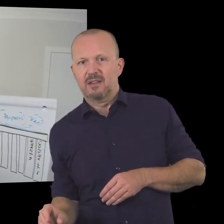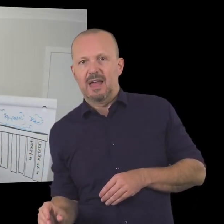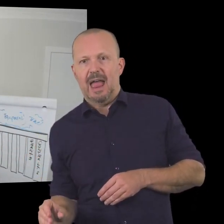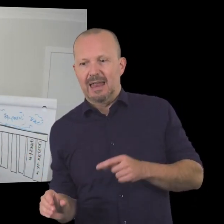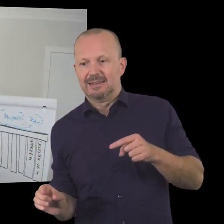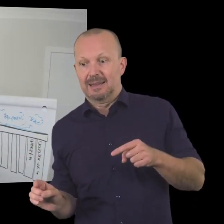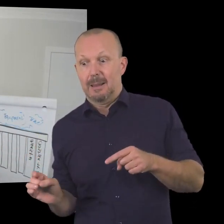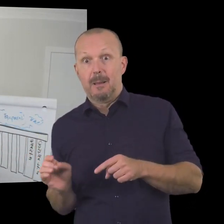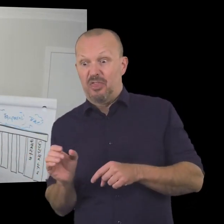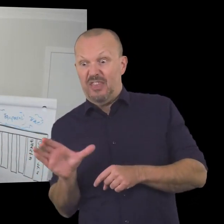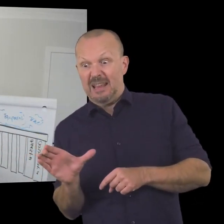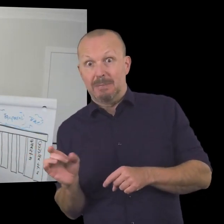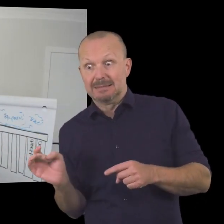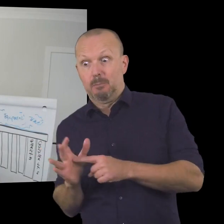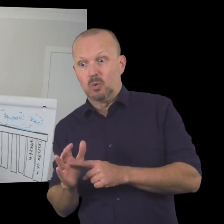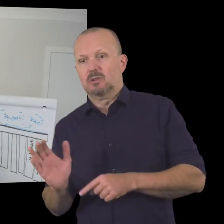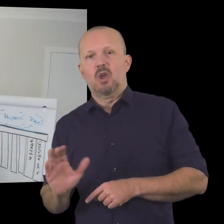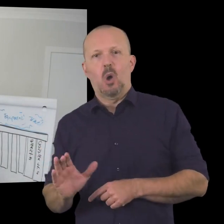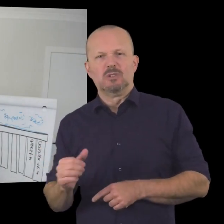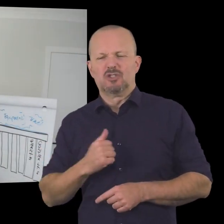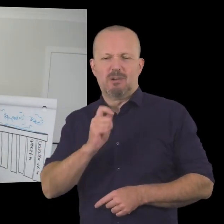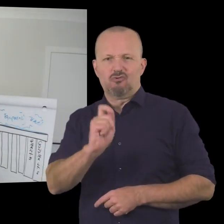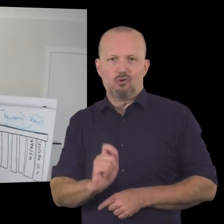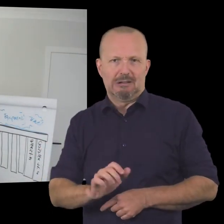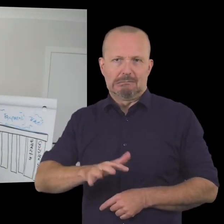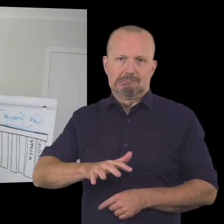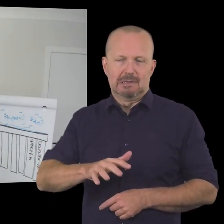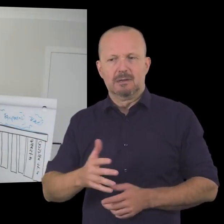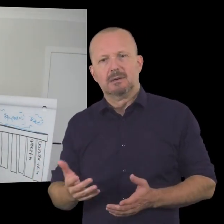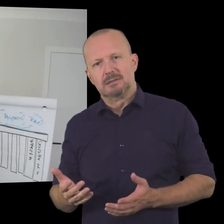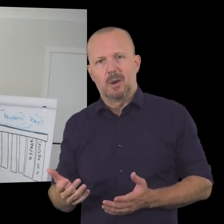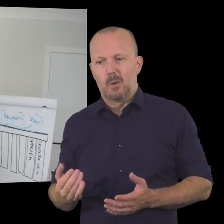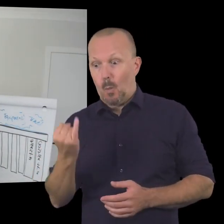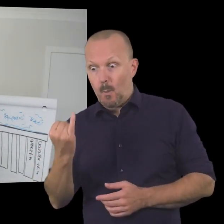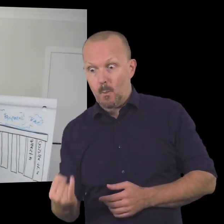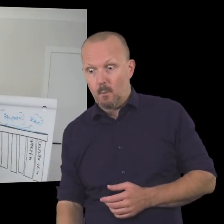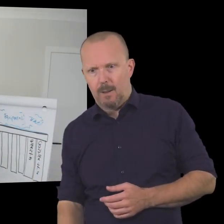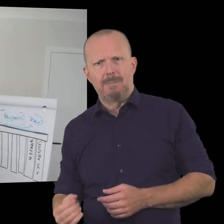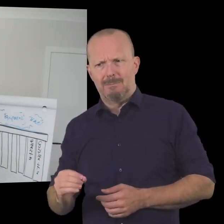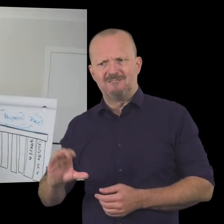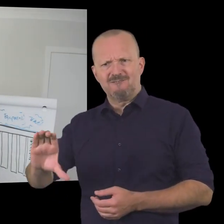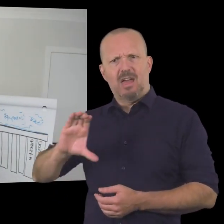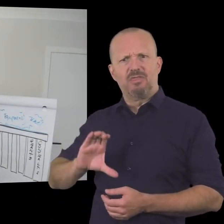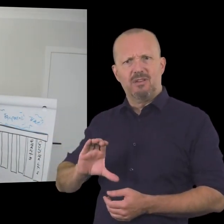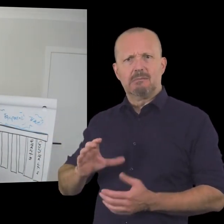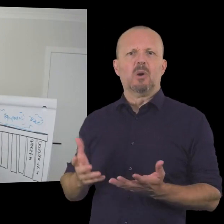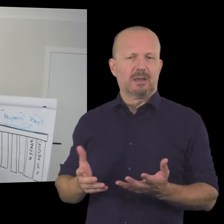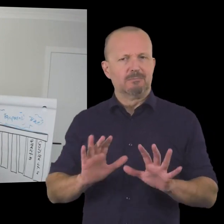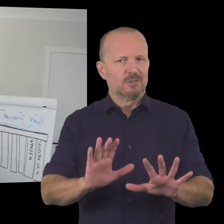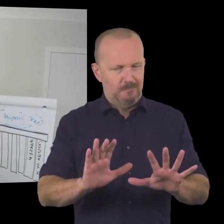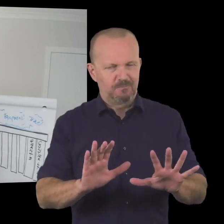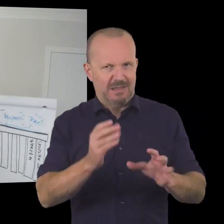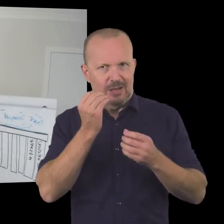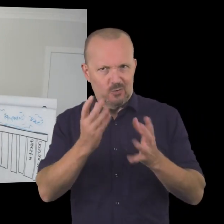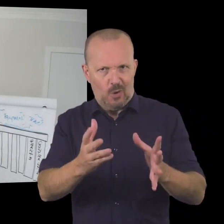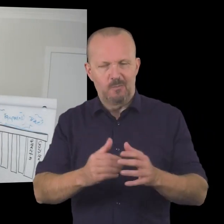uh importance of table leg uh and there's no uh correlation in terms of of importance in terms of order that we talk